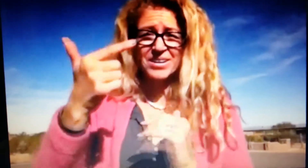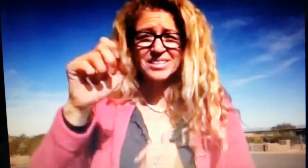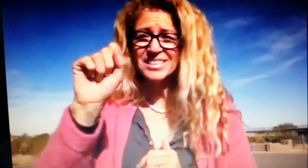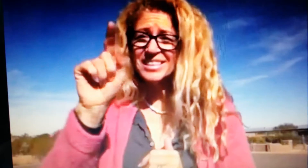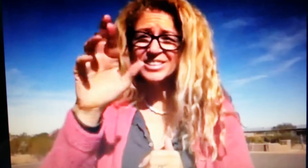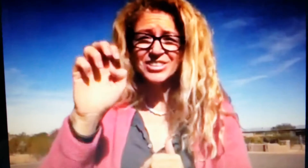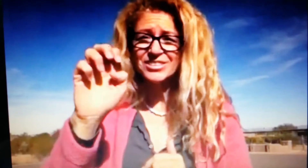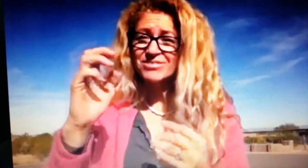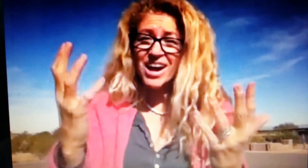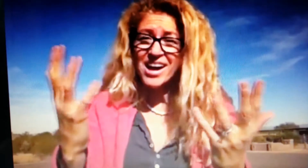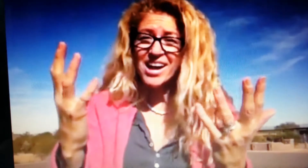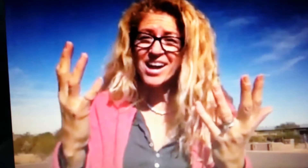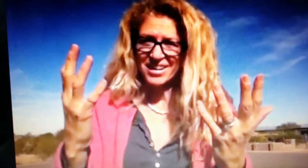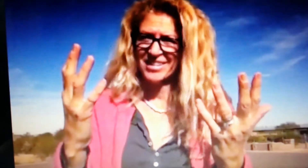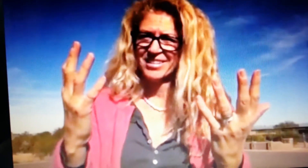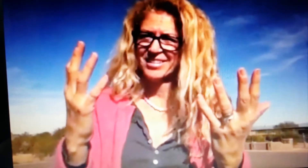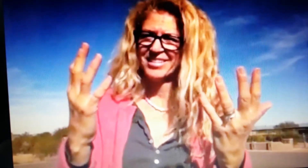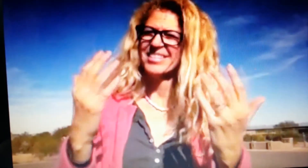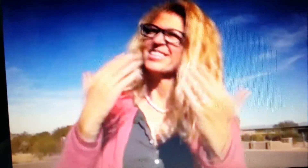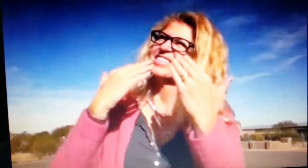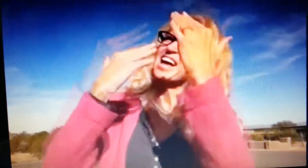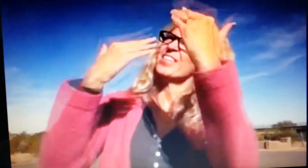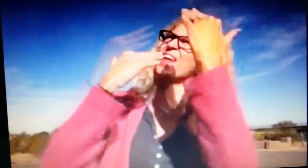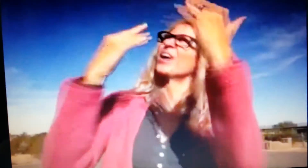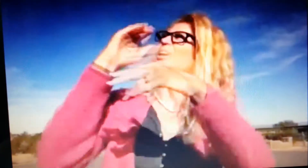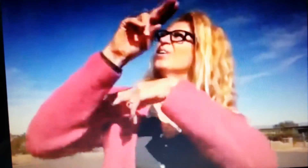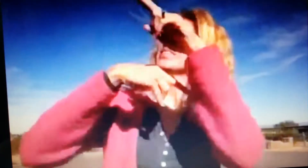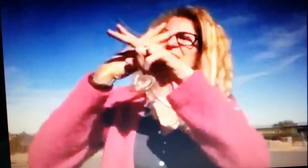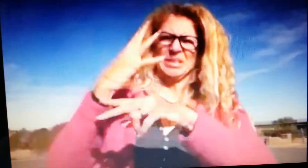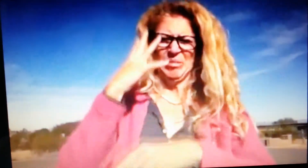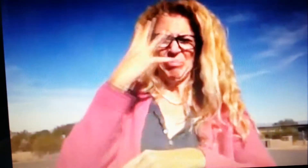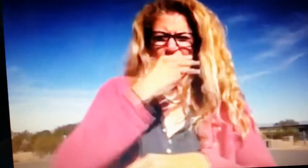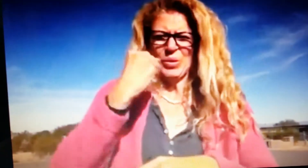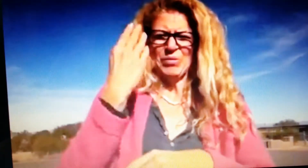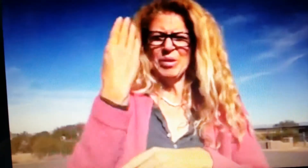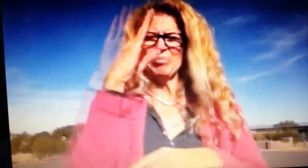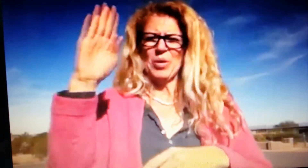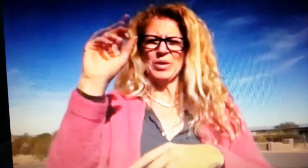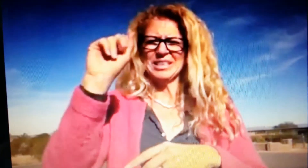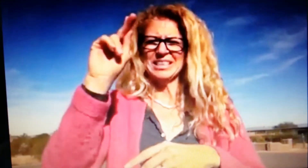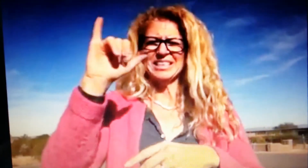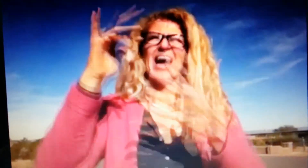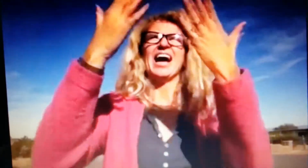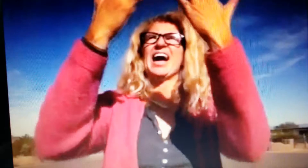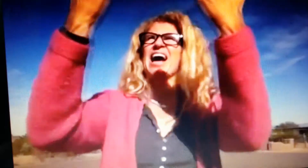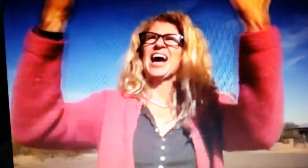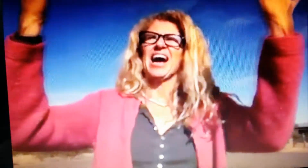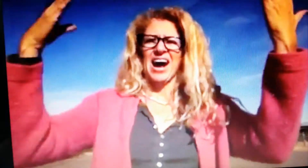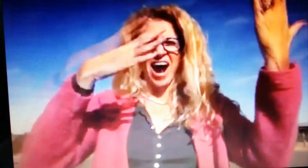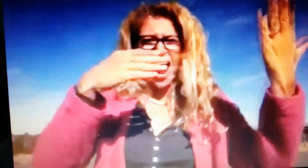my small gesture is saying thank you for this beautiful blue sky